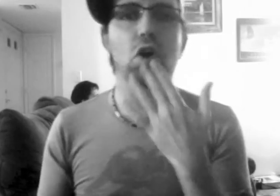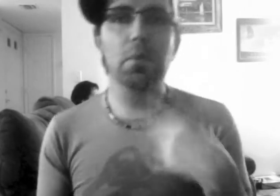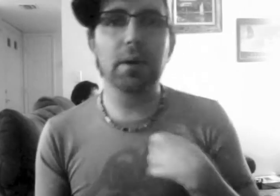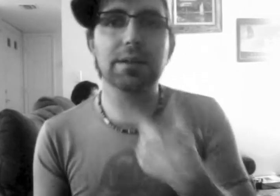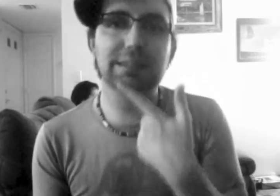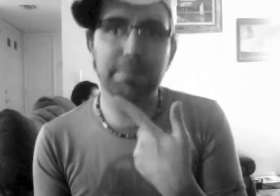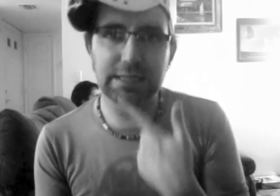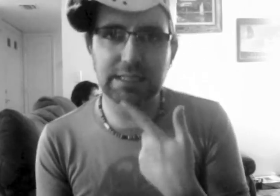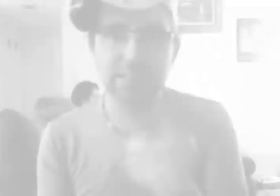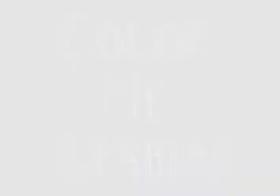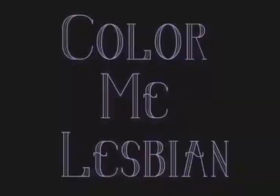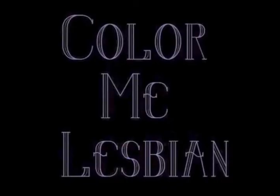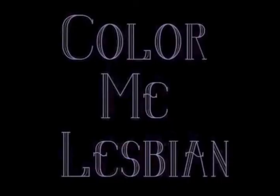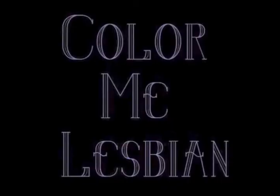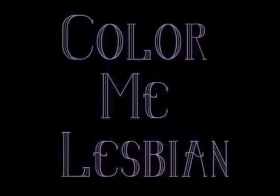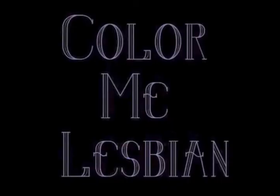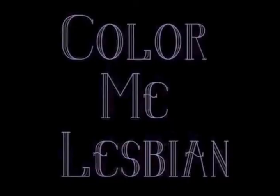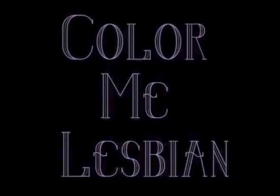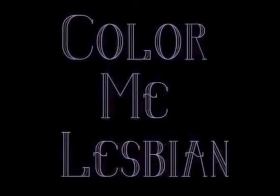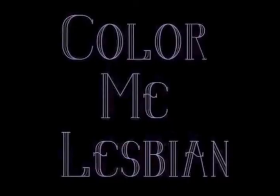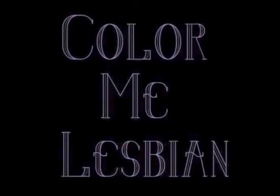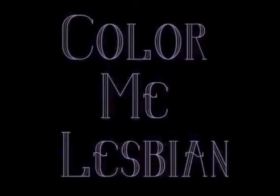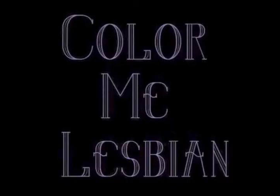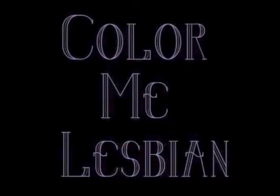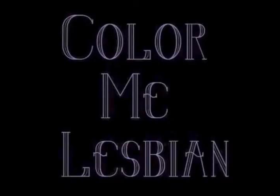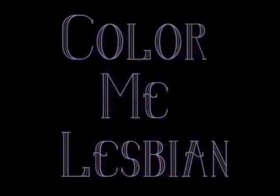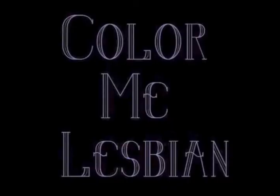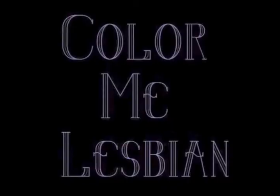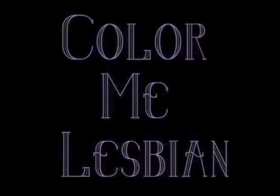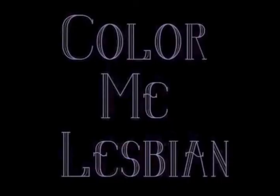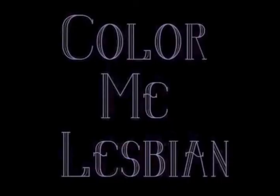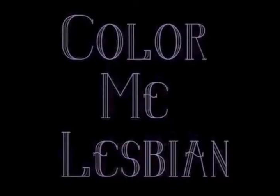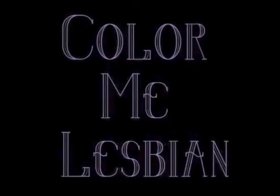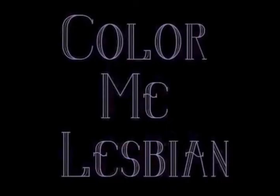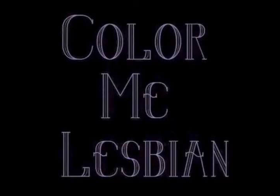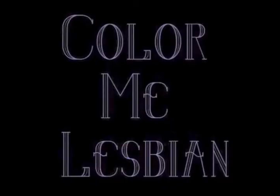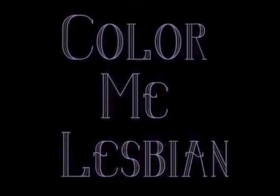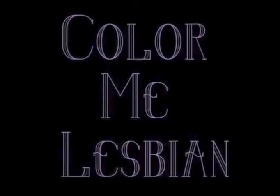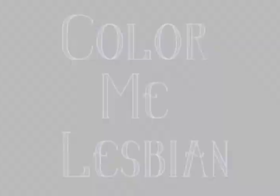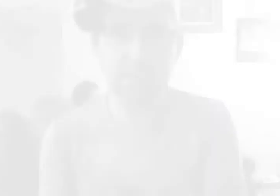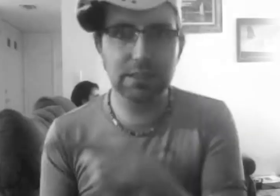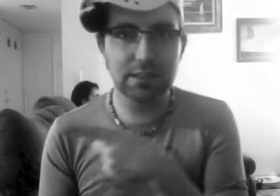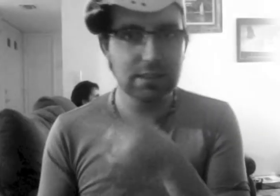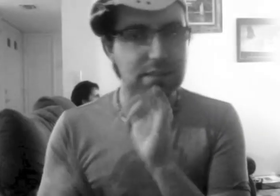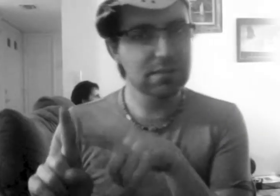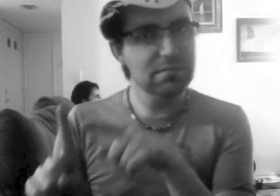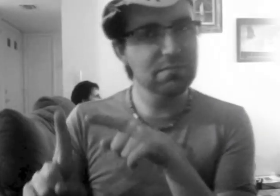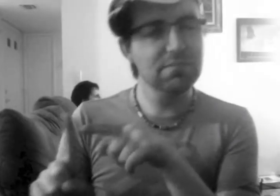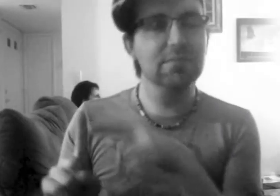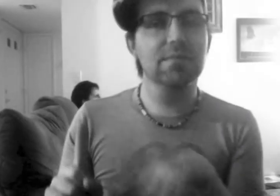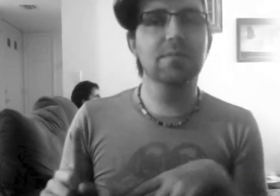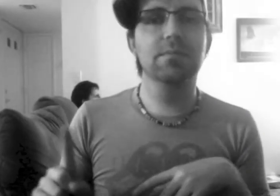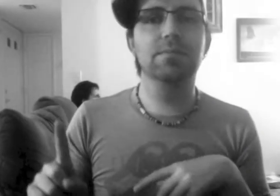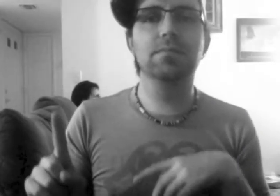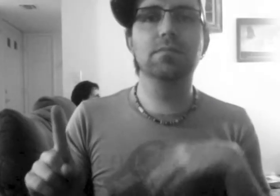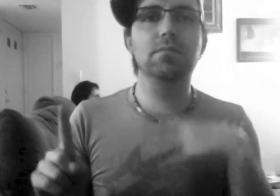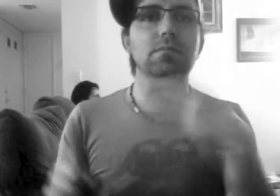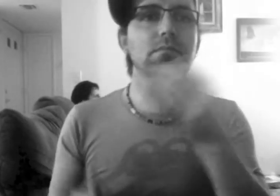artist's drama, what Richard did, a young man, this family turns with a